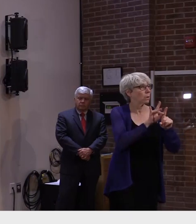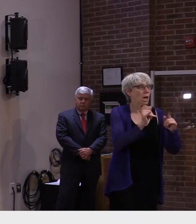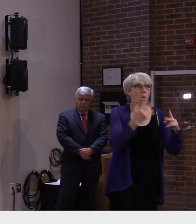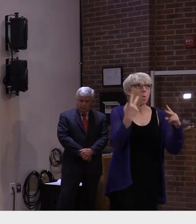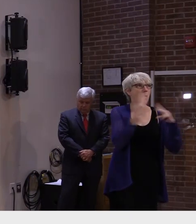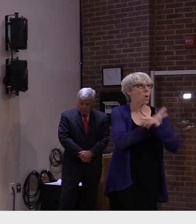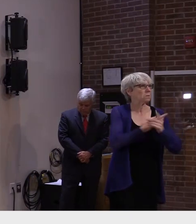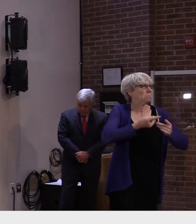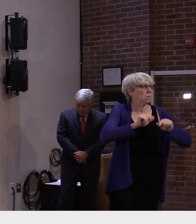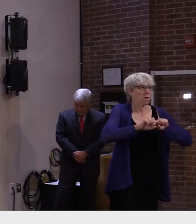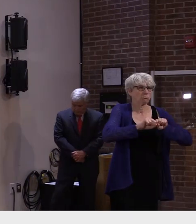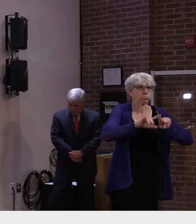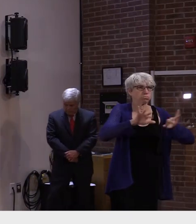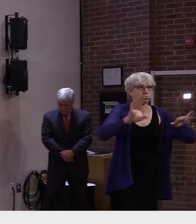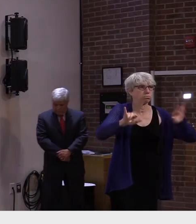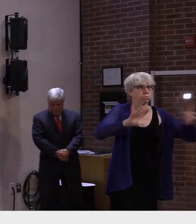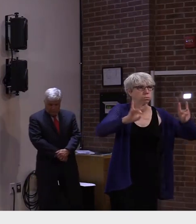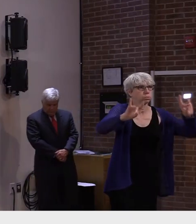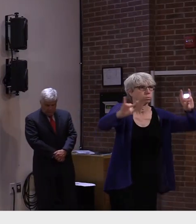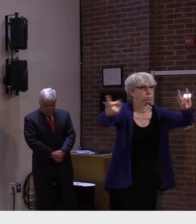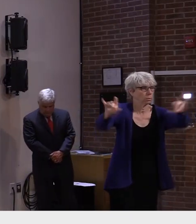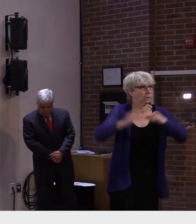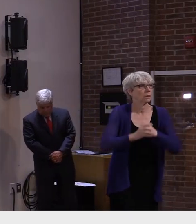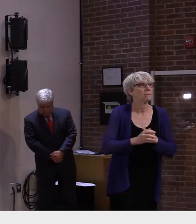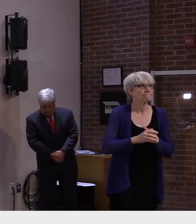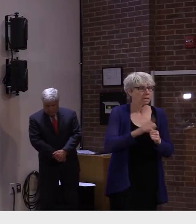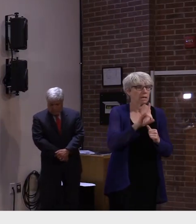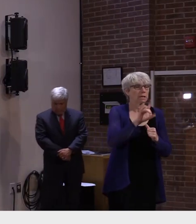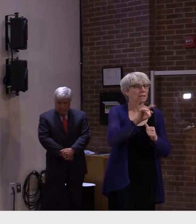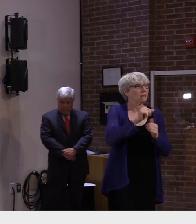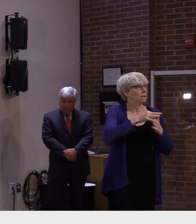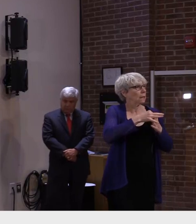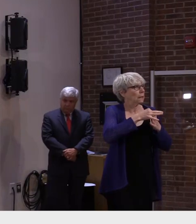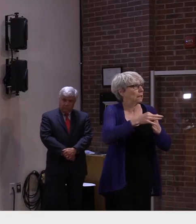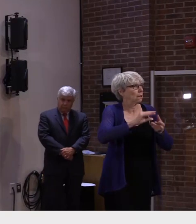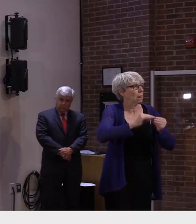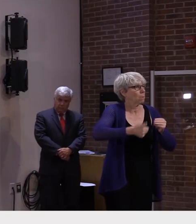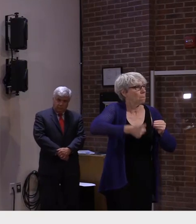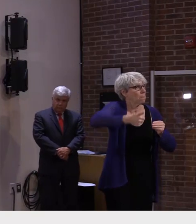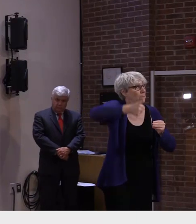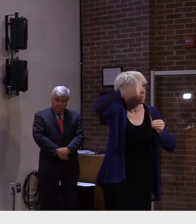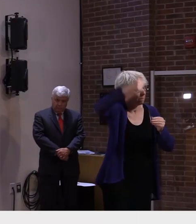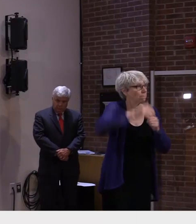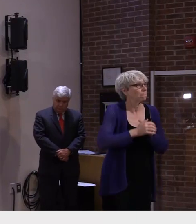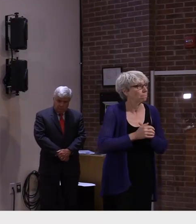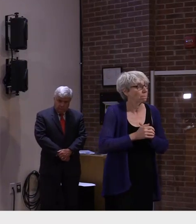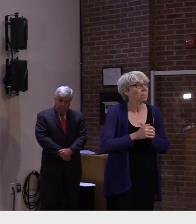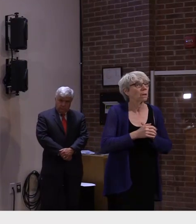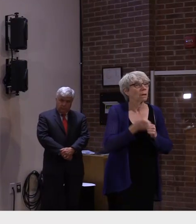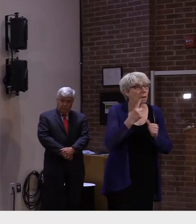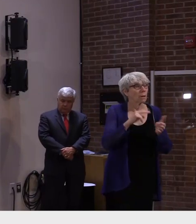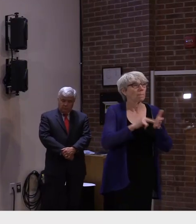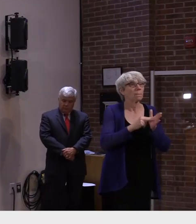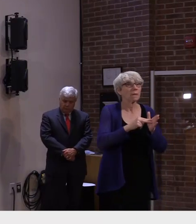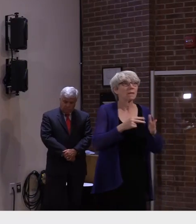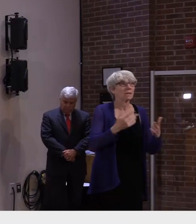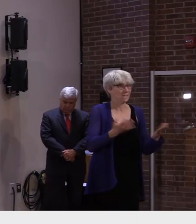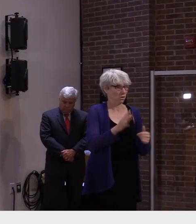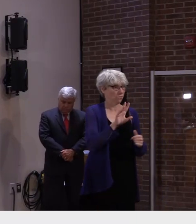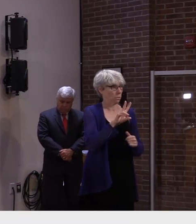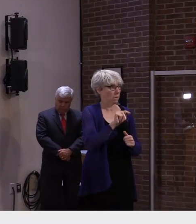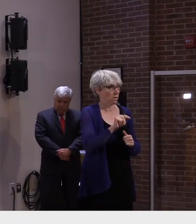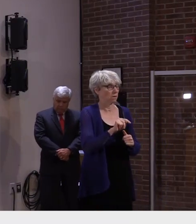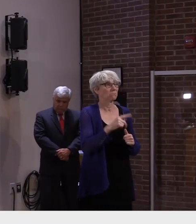contributing to more community spread and outbreaks that means we're seeing rates rise in our communities again